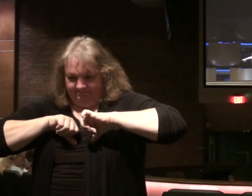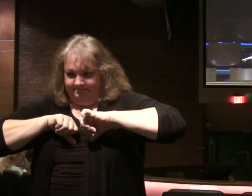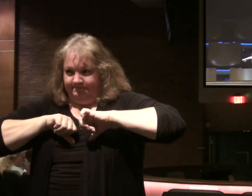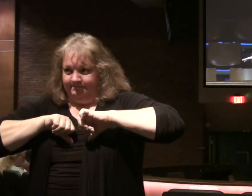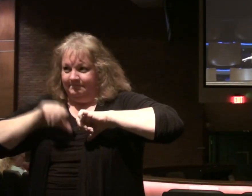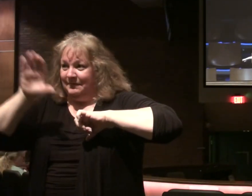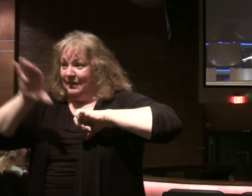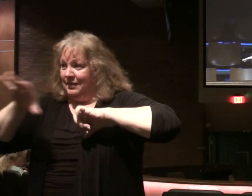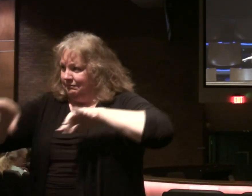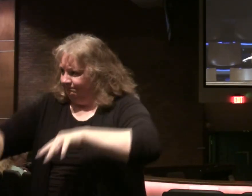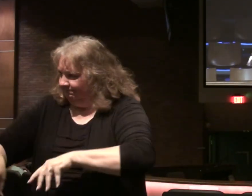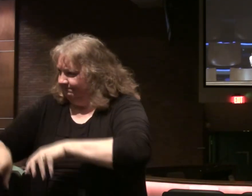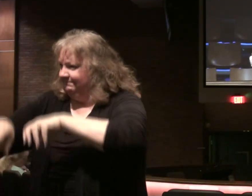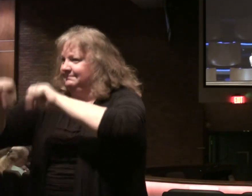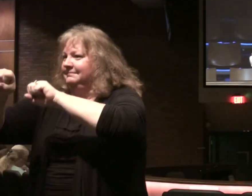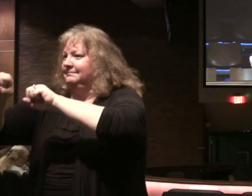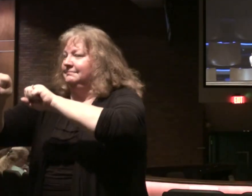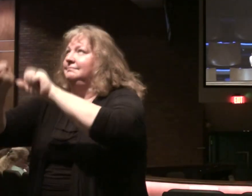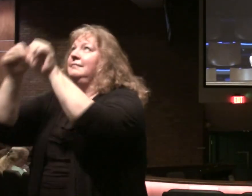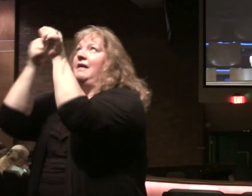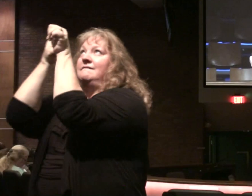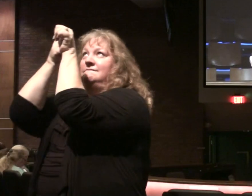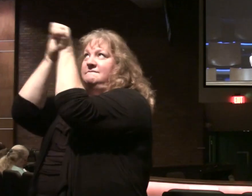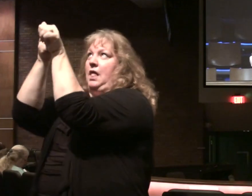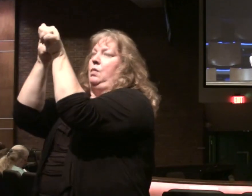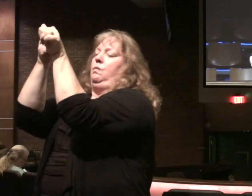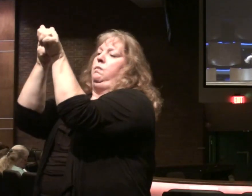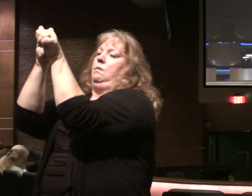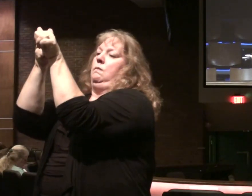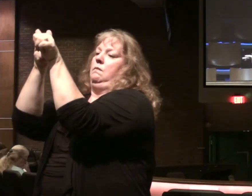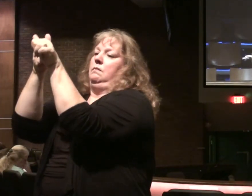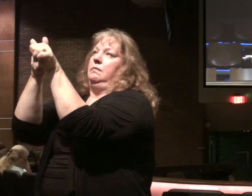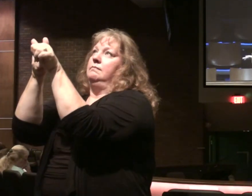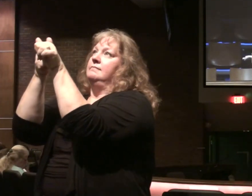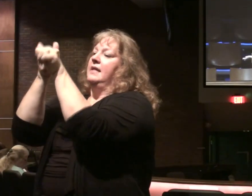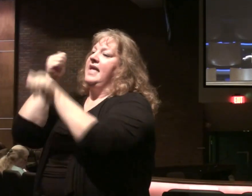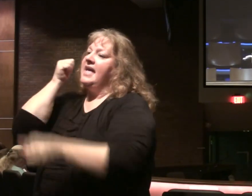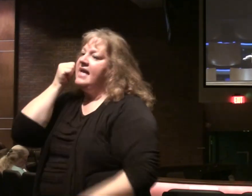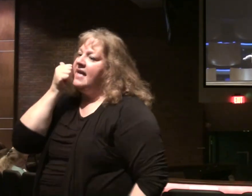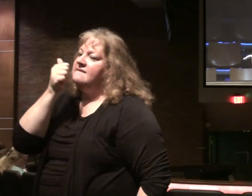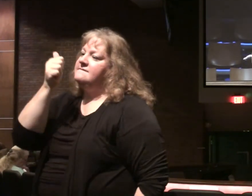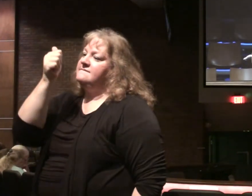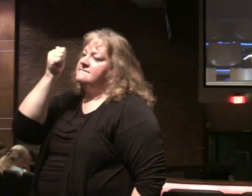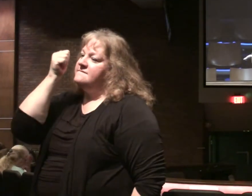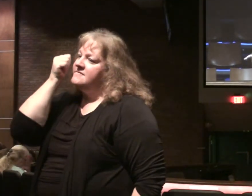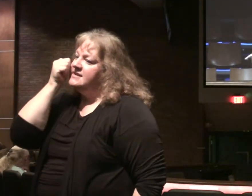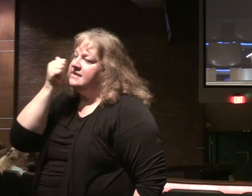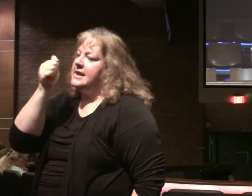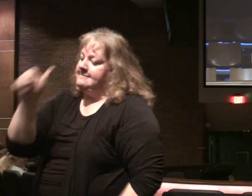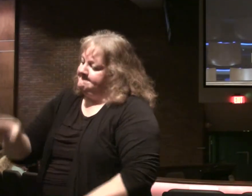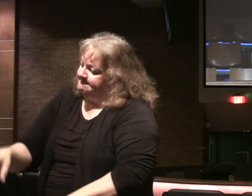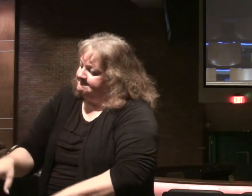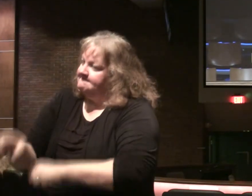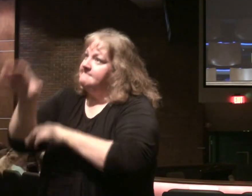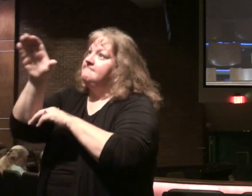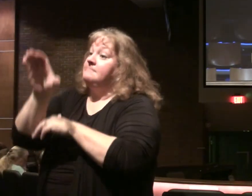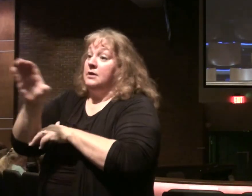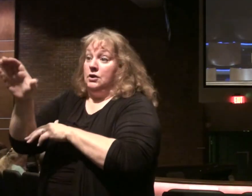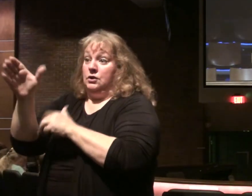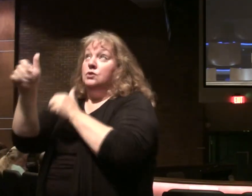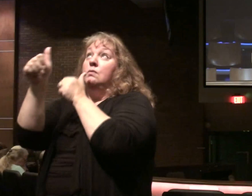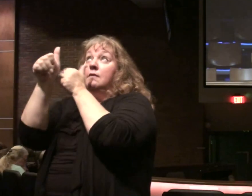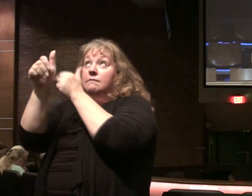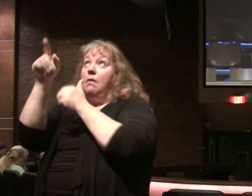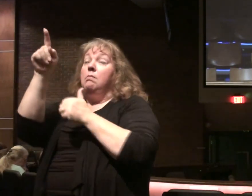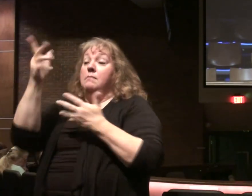Take up his cross. And follow after me. Take up his cross daily. And follow after me. He says. want to follow